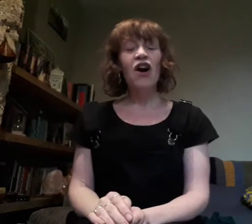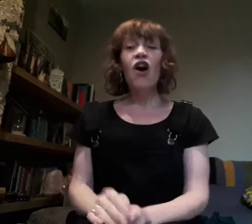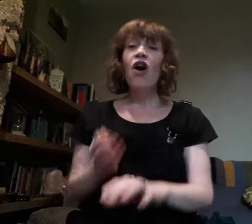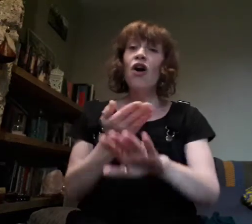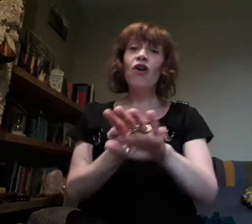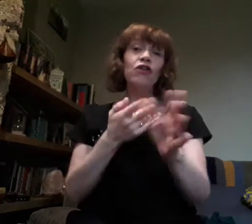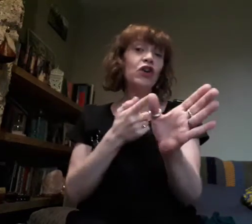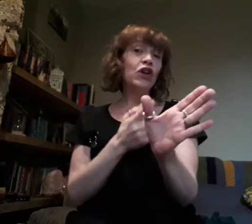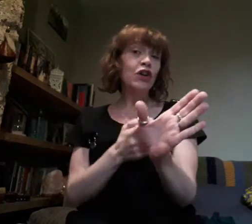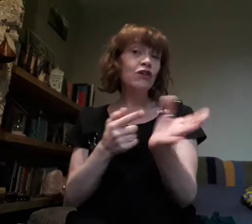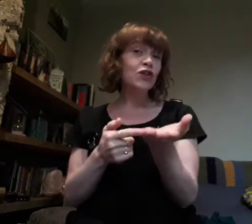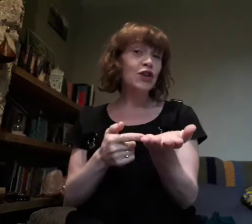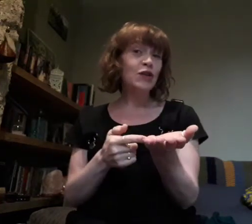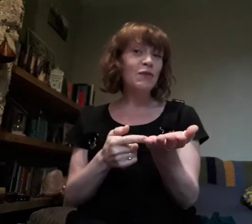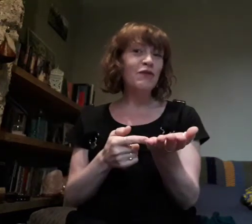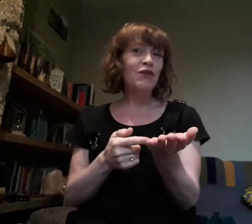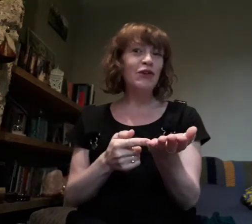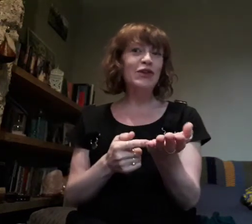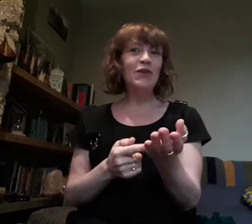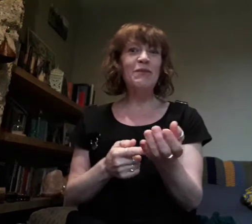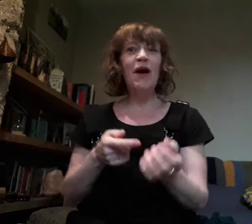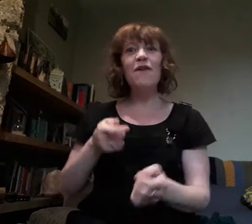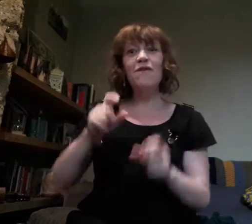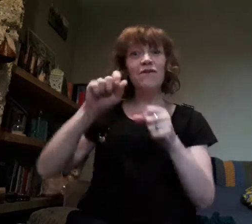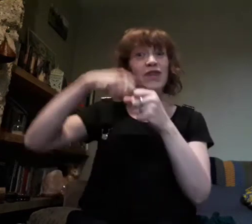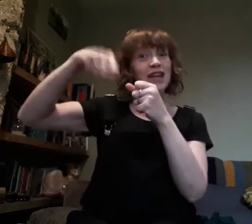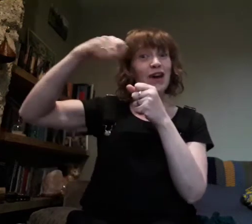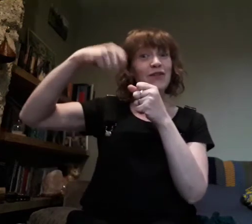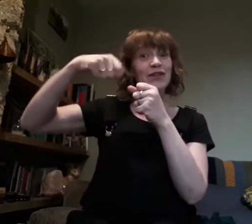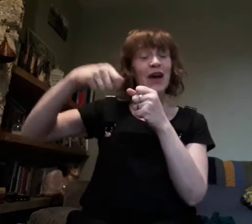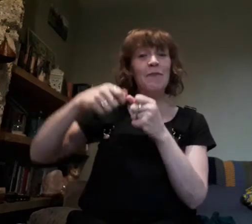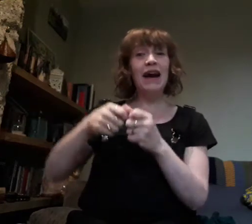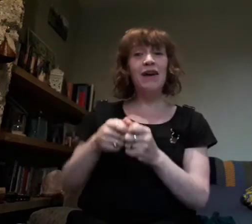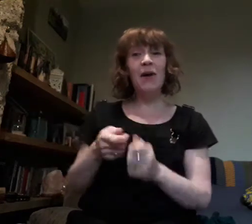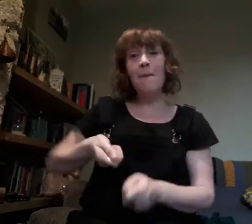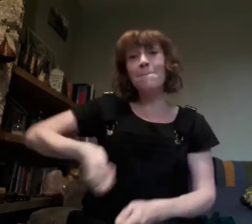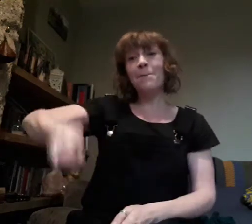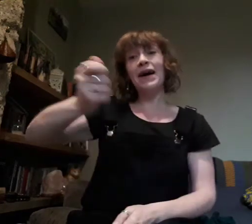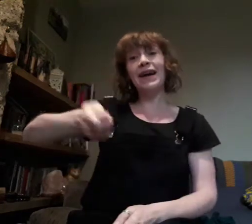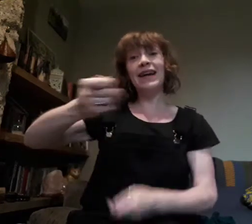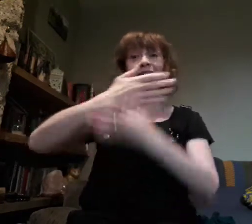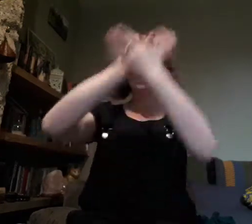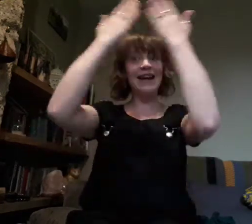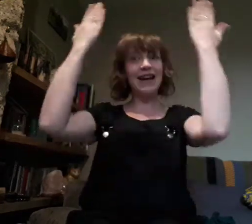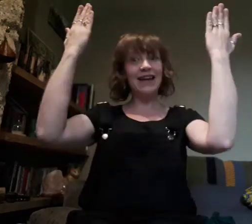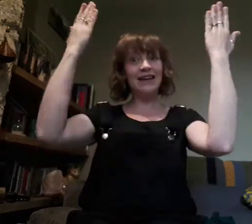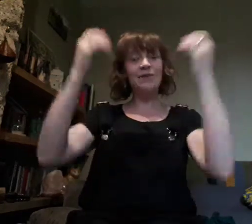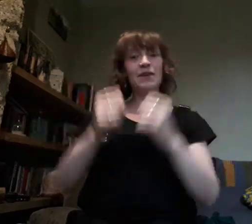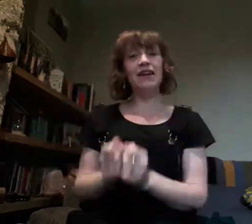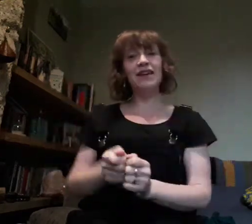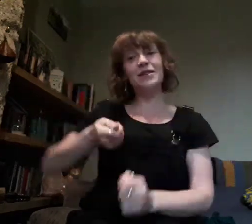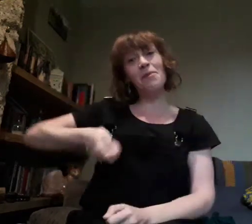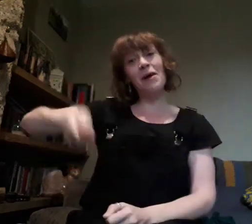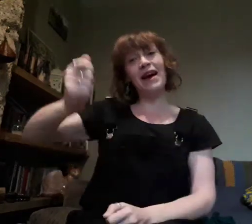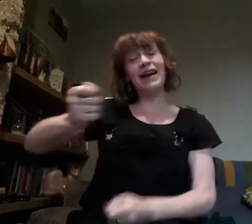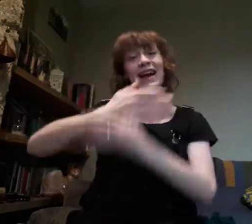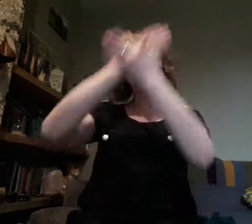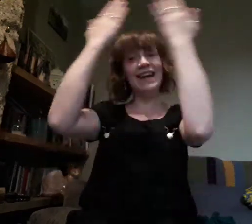On YouTube we've got some videos about Pancake Day because Pancake Day